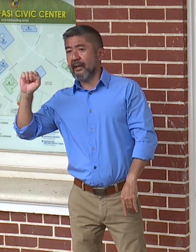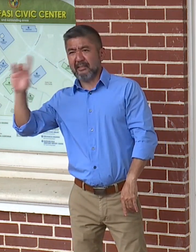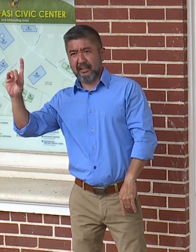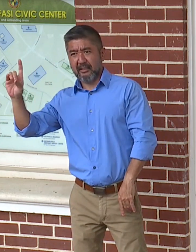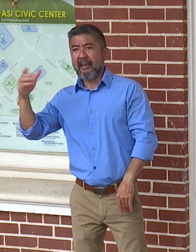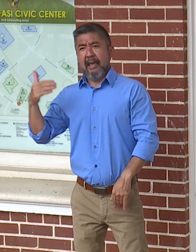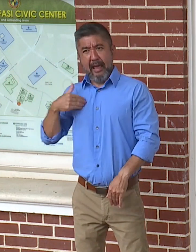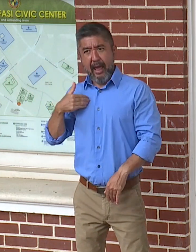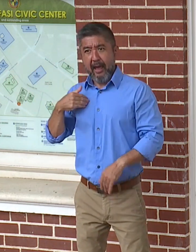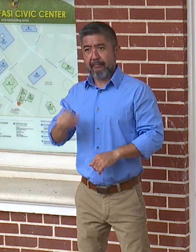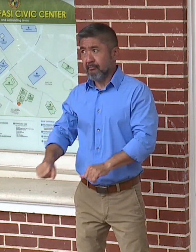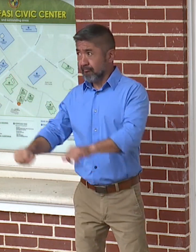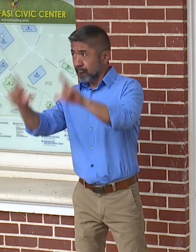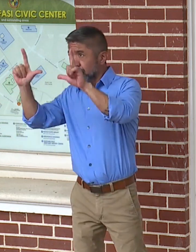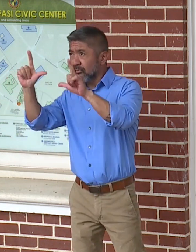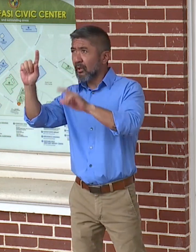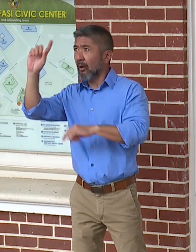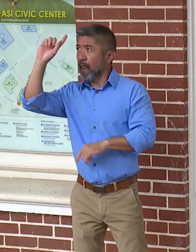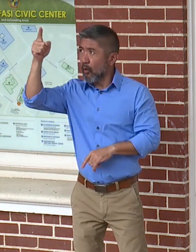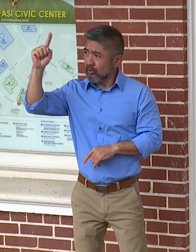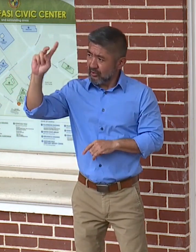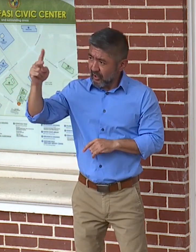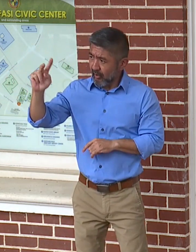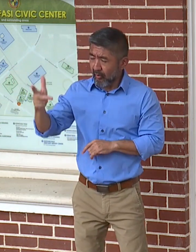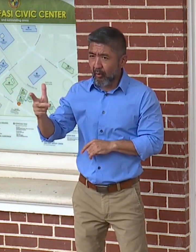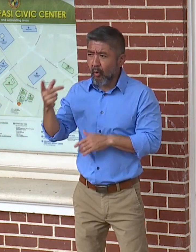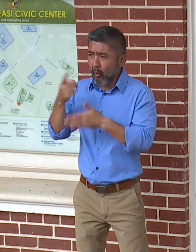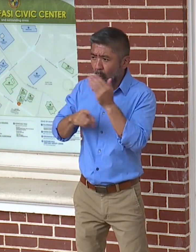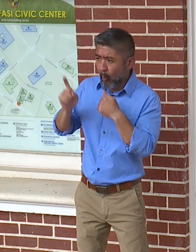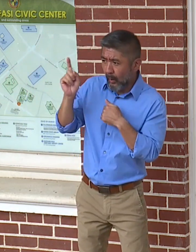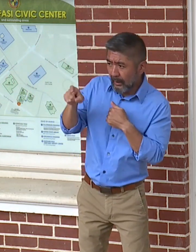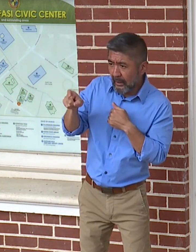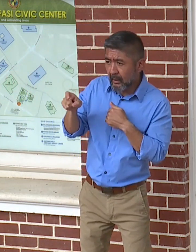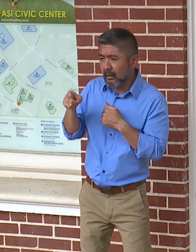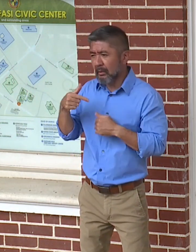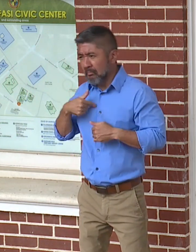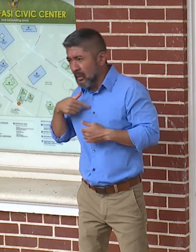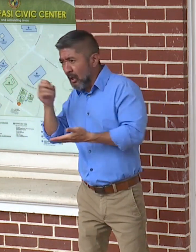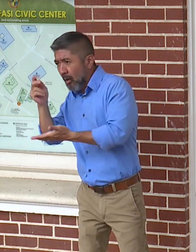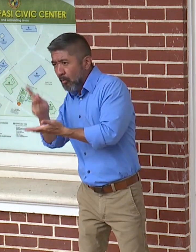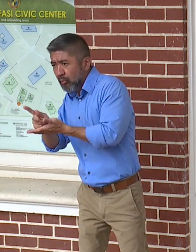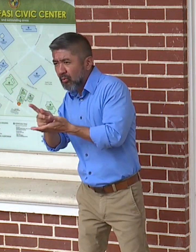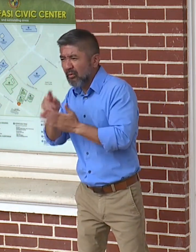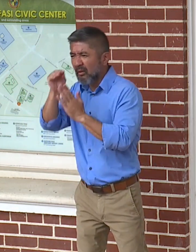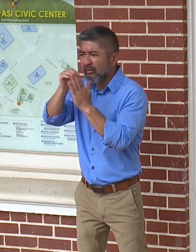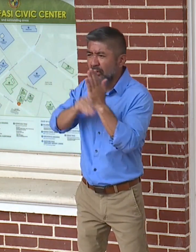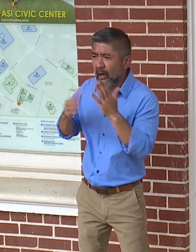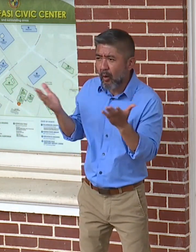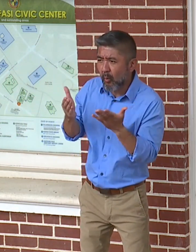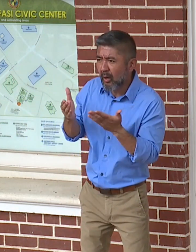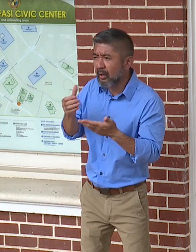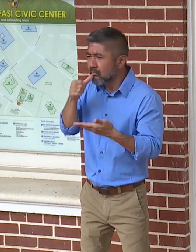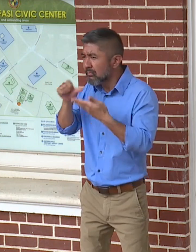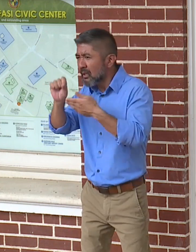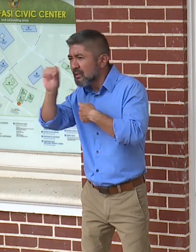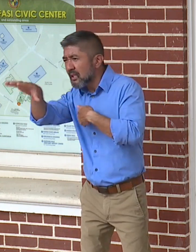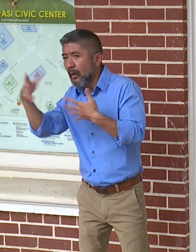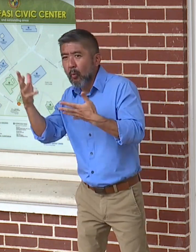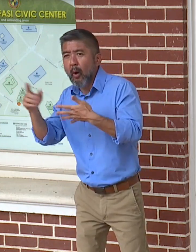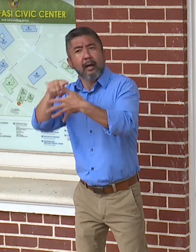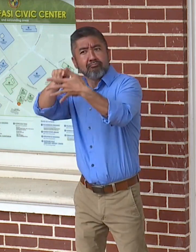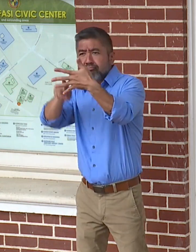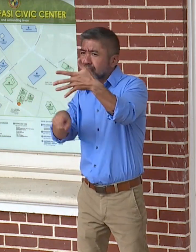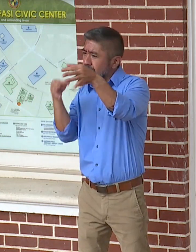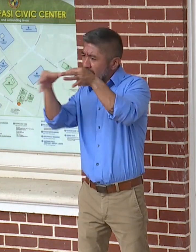you through each one of these procedures, who qualifies, what you do, what you fill out, what you send in. So we tried to make that very